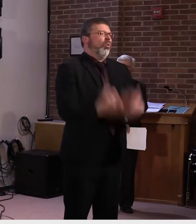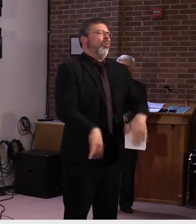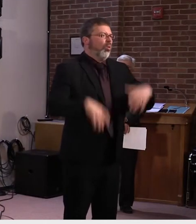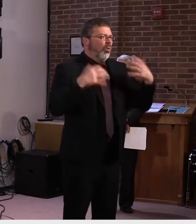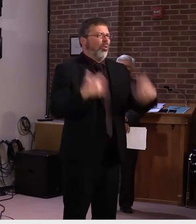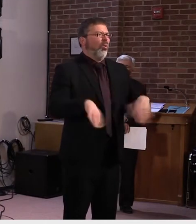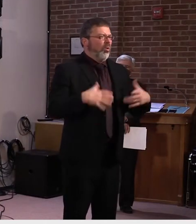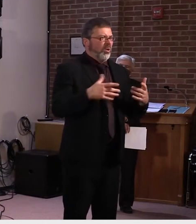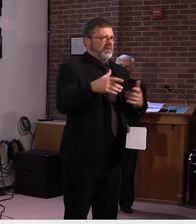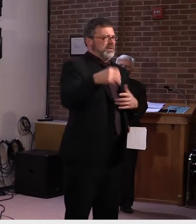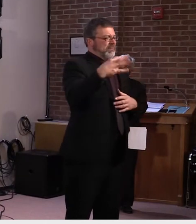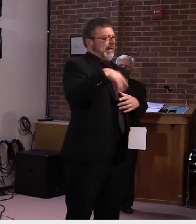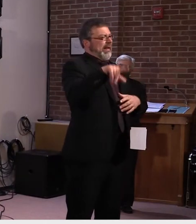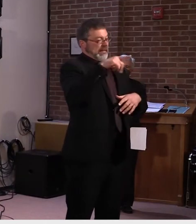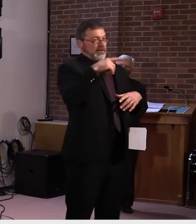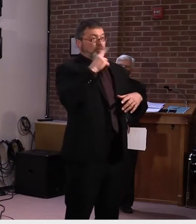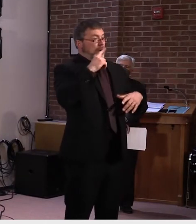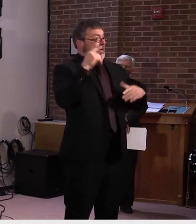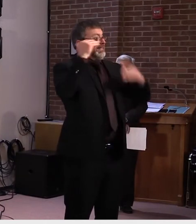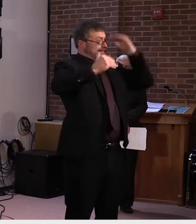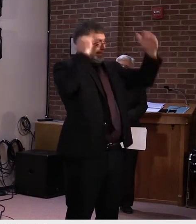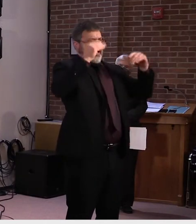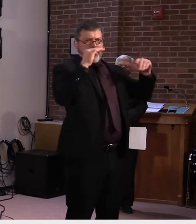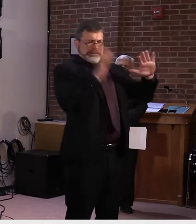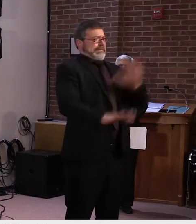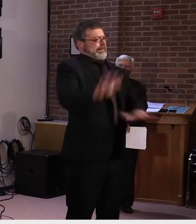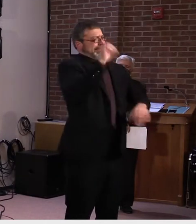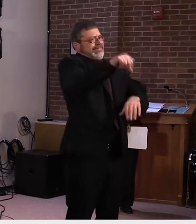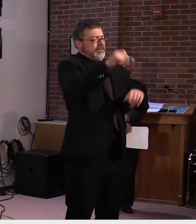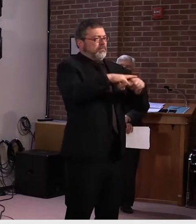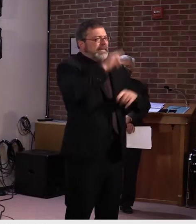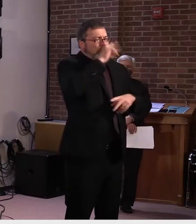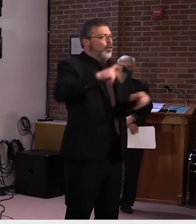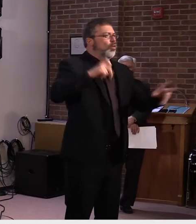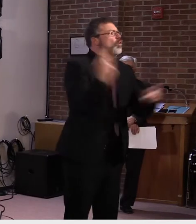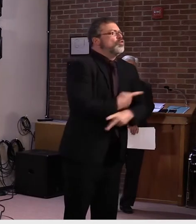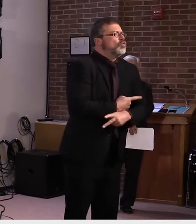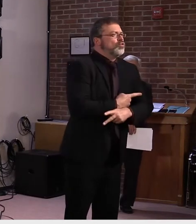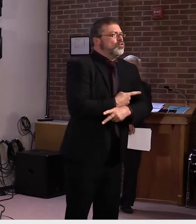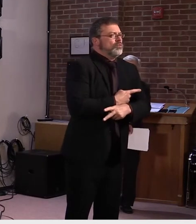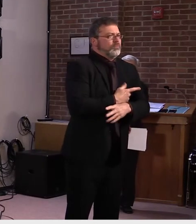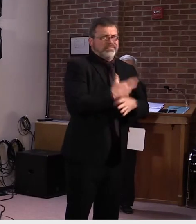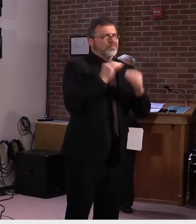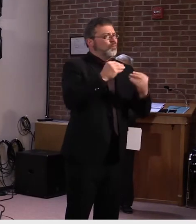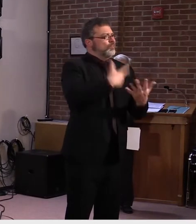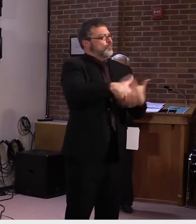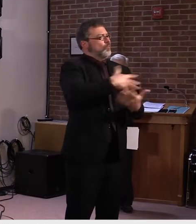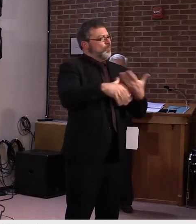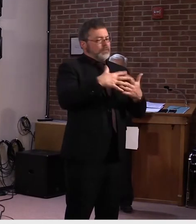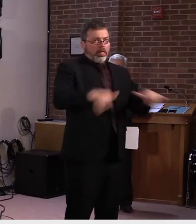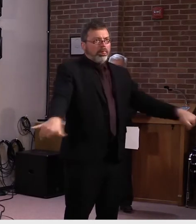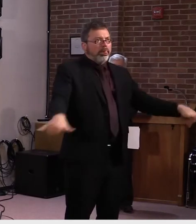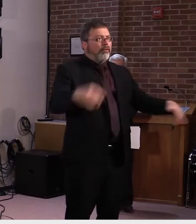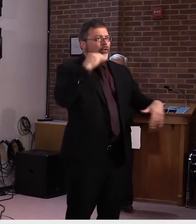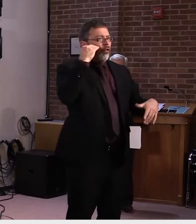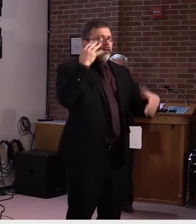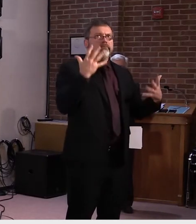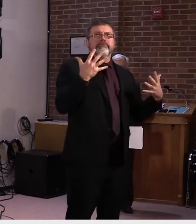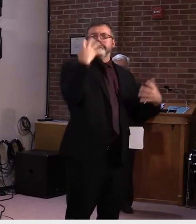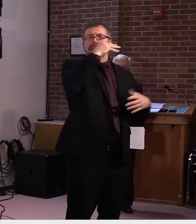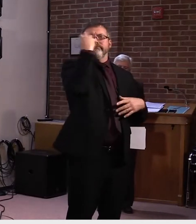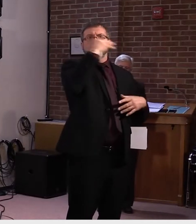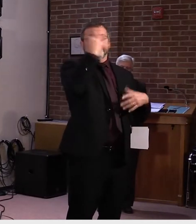since March, which means the inequity that existed before schools closed has likely gotten worse.